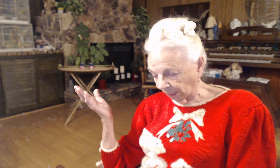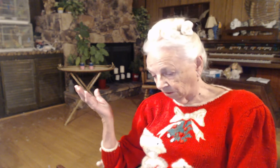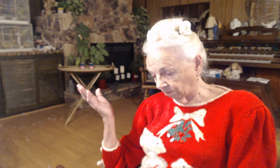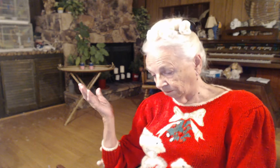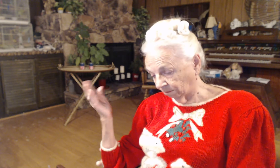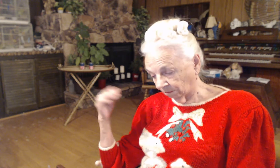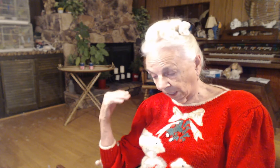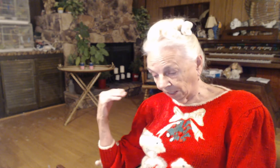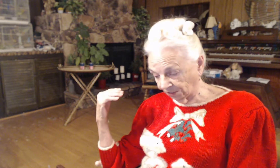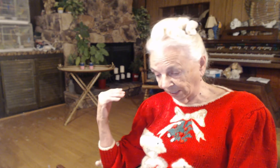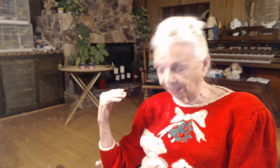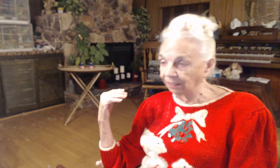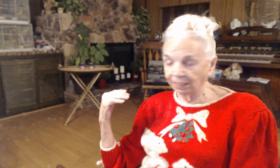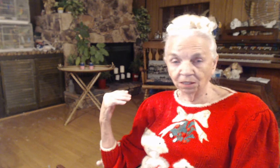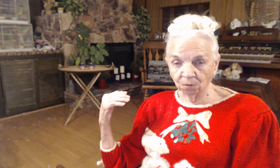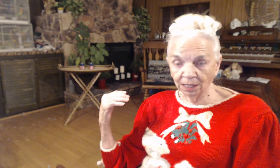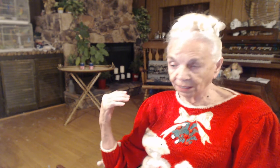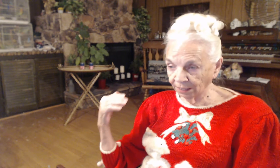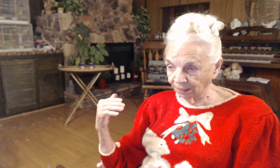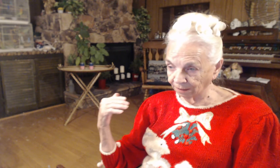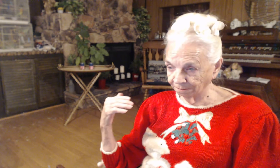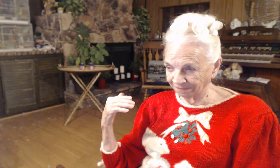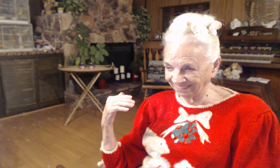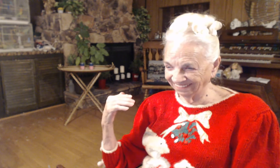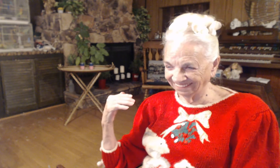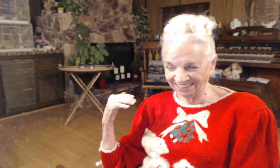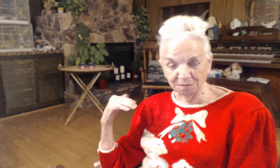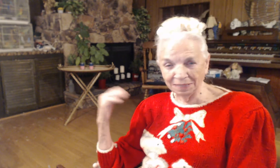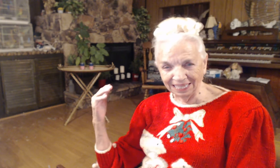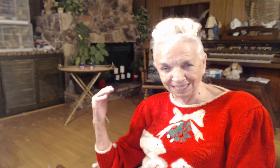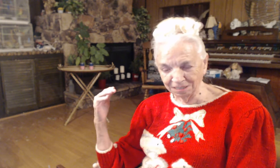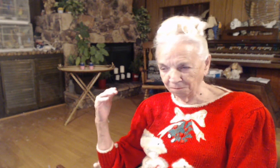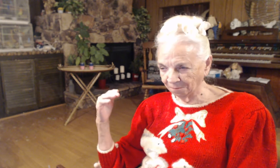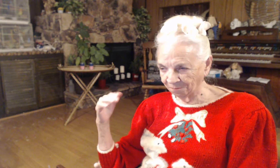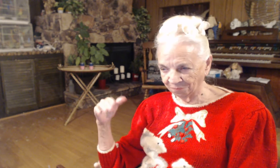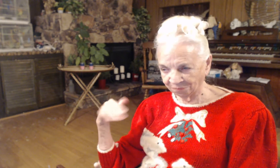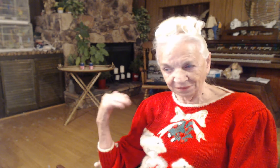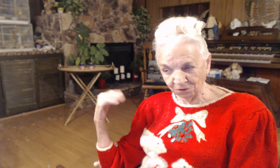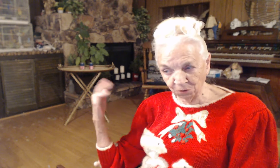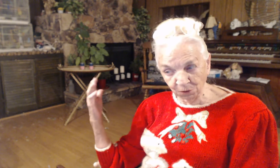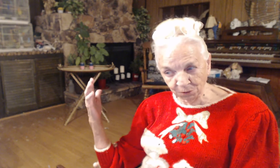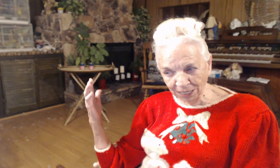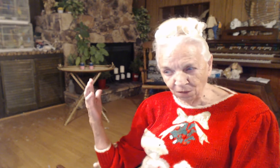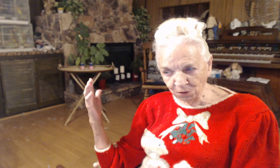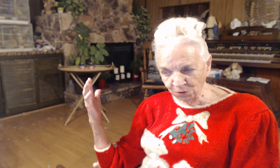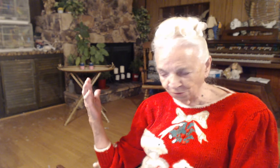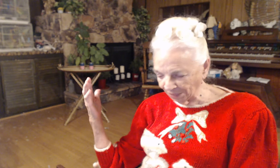Now, I'll take healing any way I can get it. Immediate? Two or three hours from now?